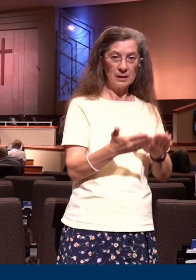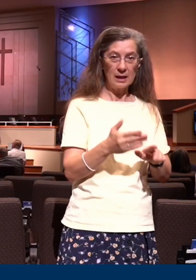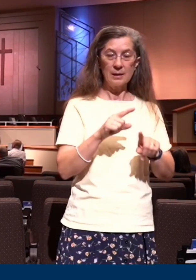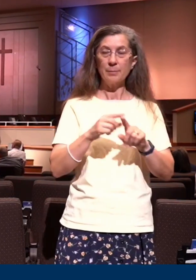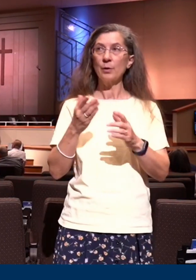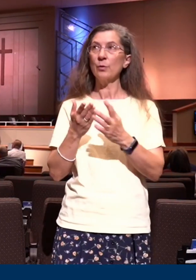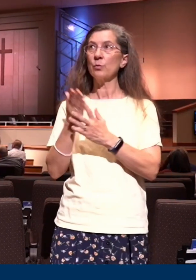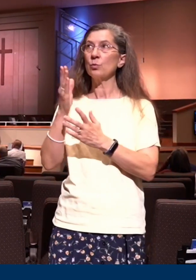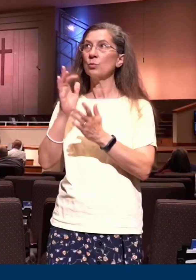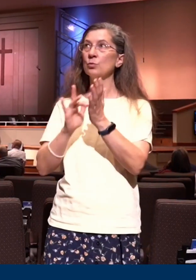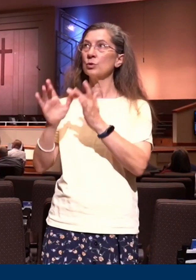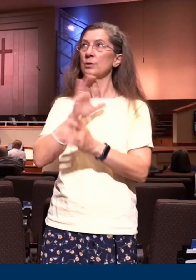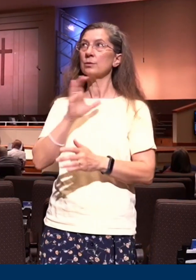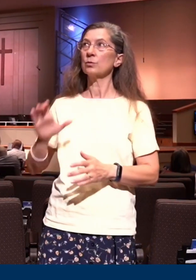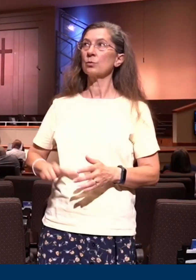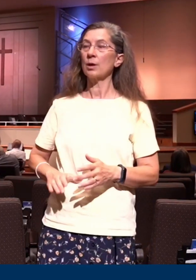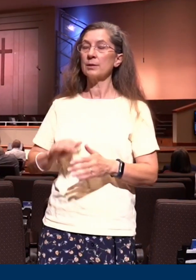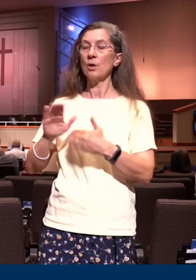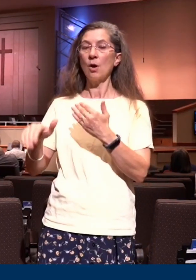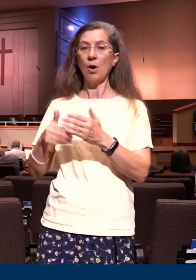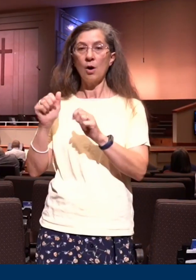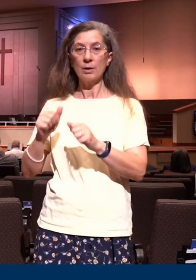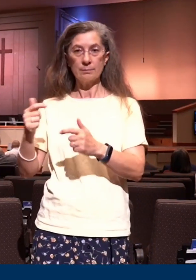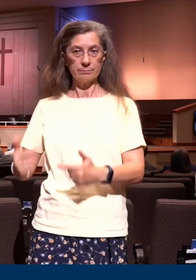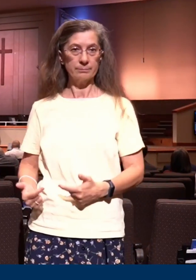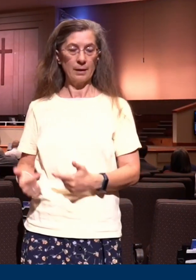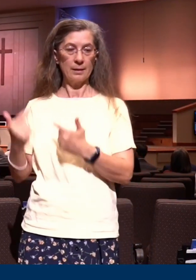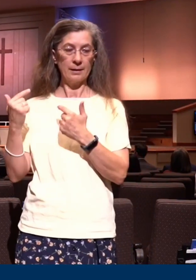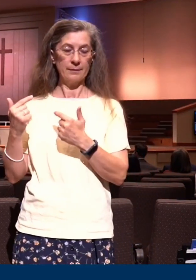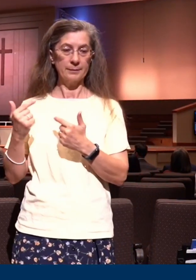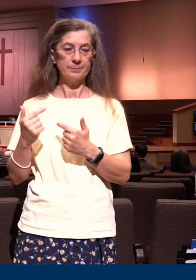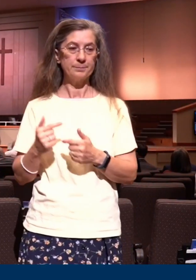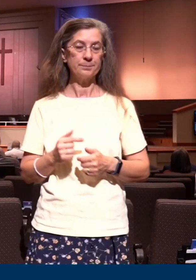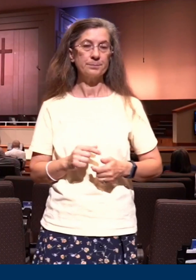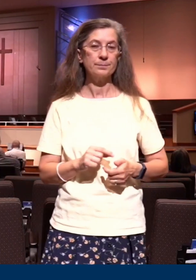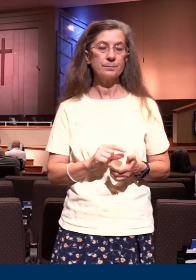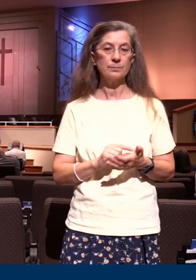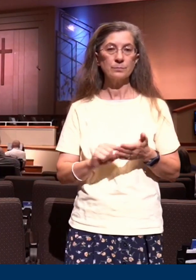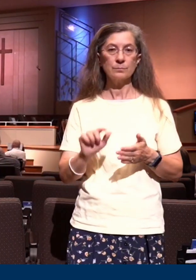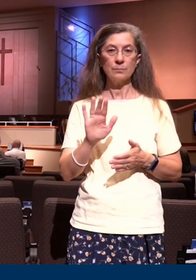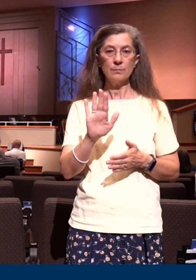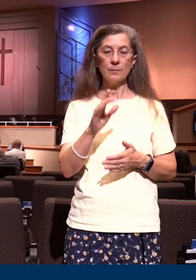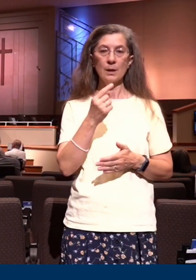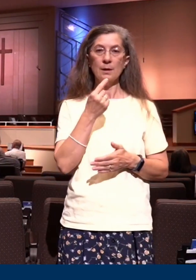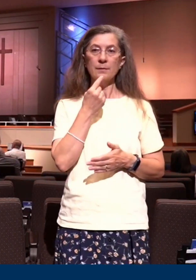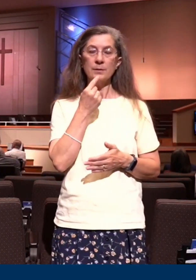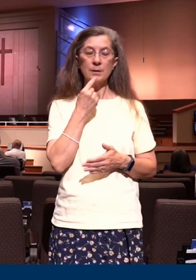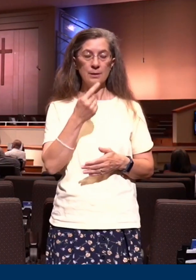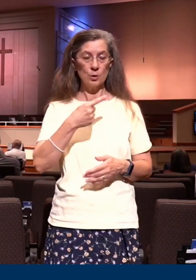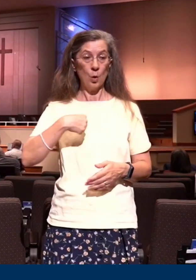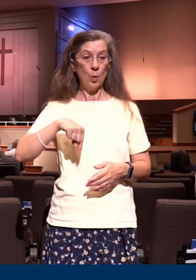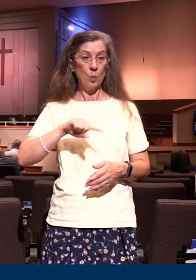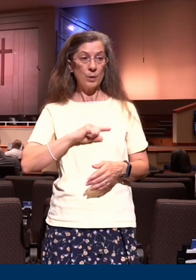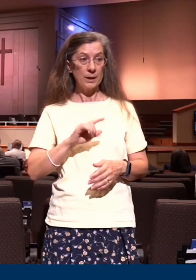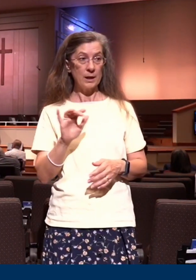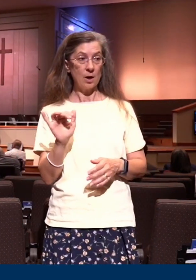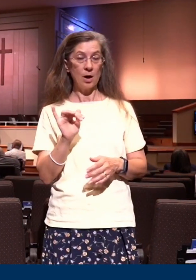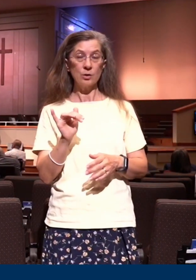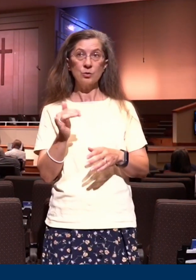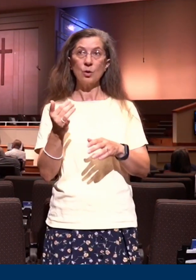alive. And this brings this home in verse 5 when it says, We shall be also in the likeness of his